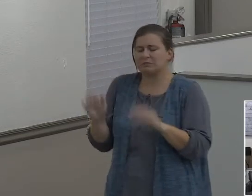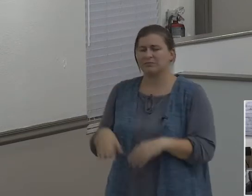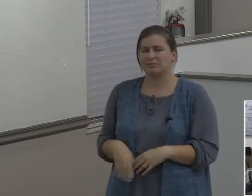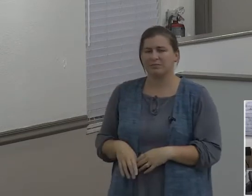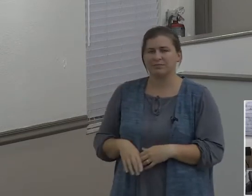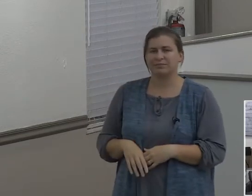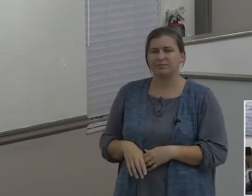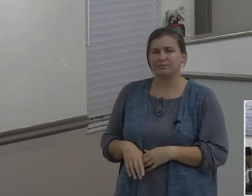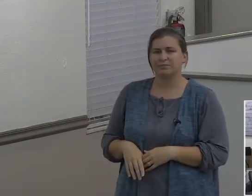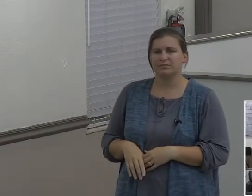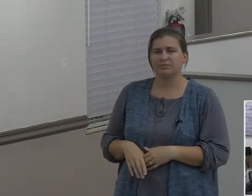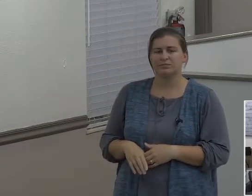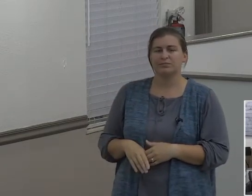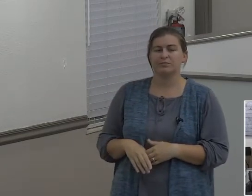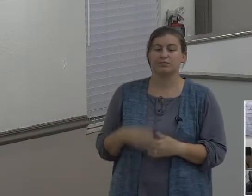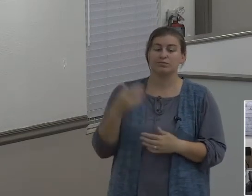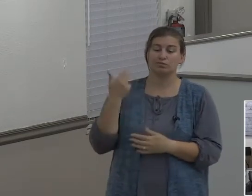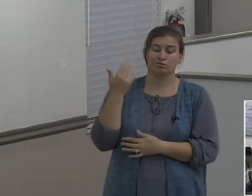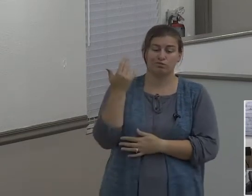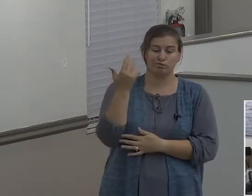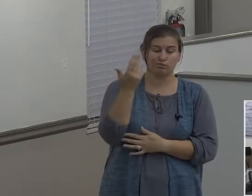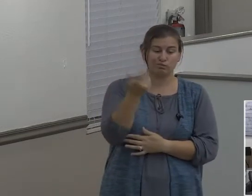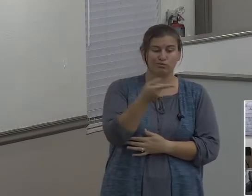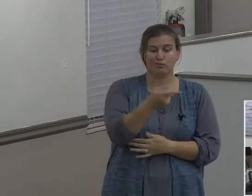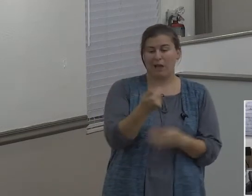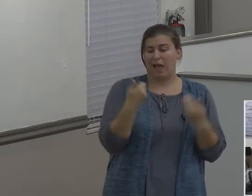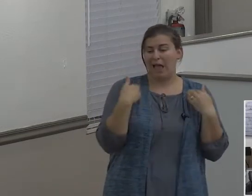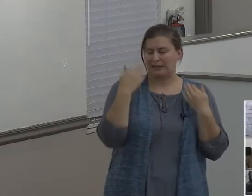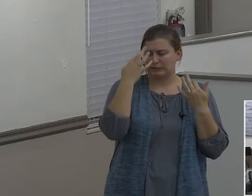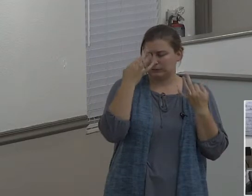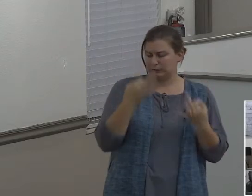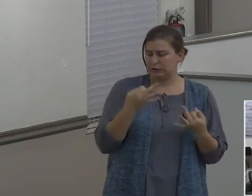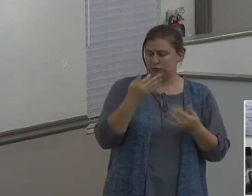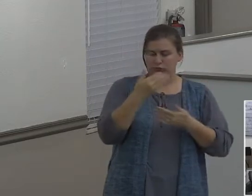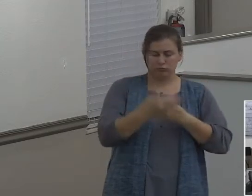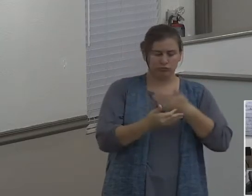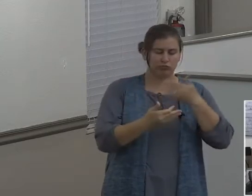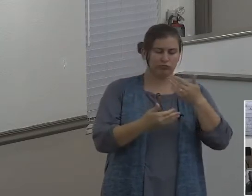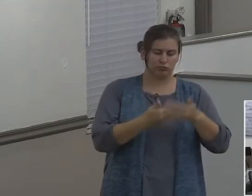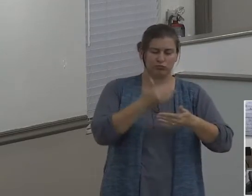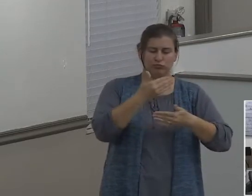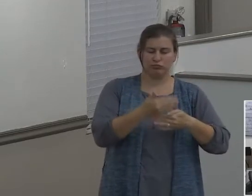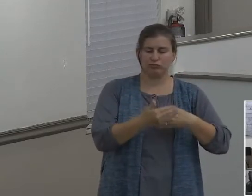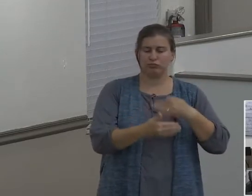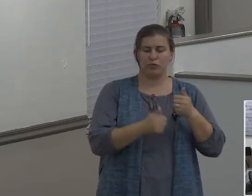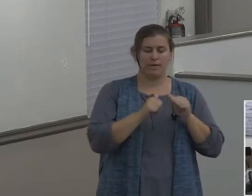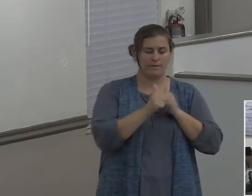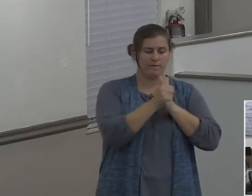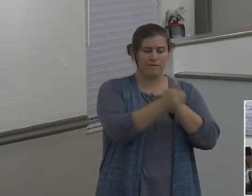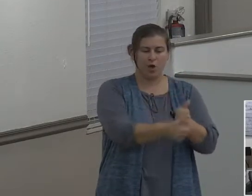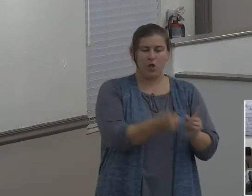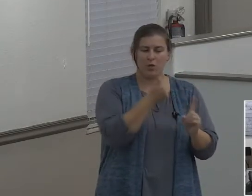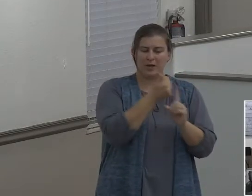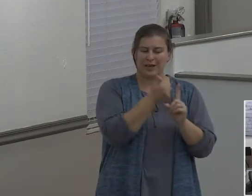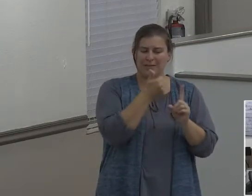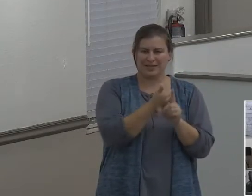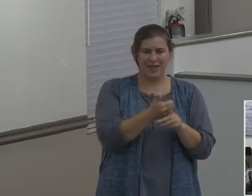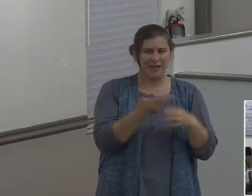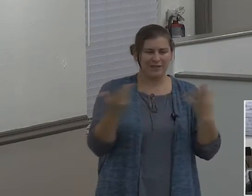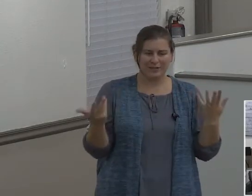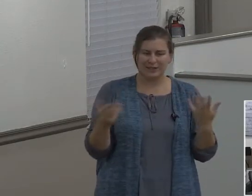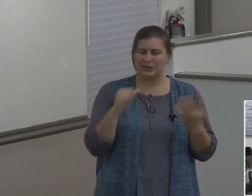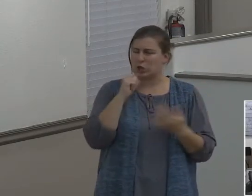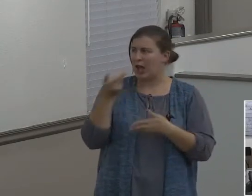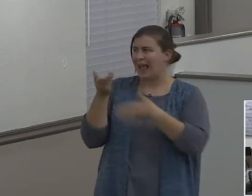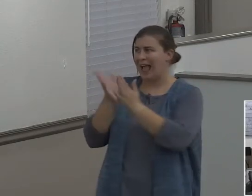along the line, he started making one decision, and then another, and then another, and pretty soon, he's not even consulting with the Lord at all about anything. We have